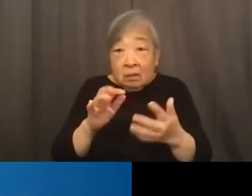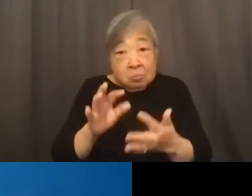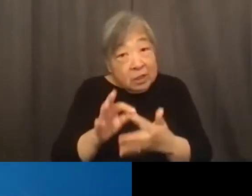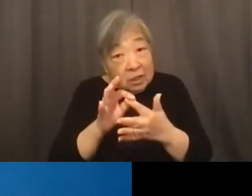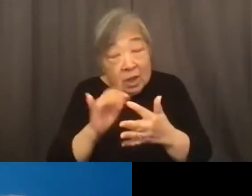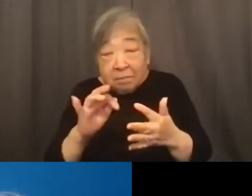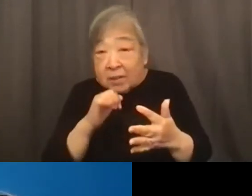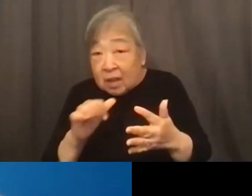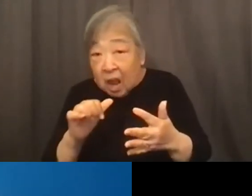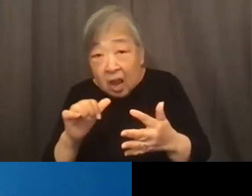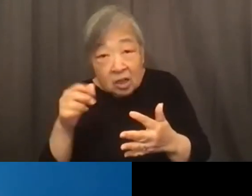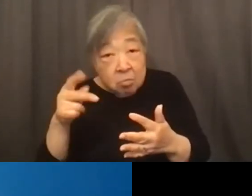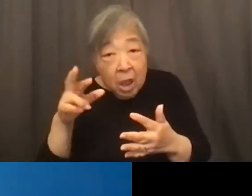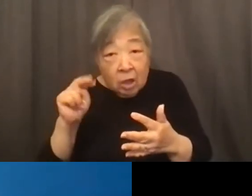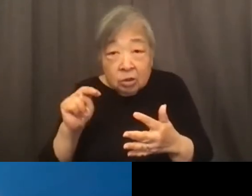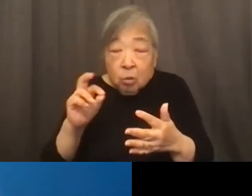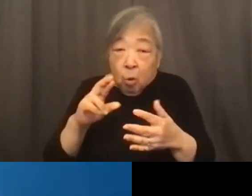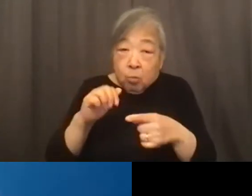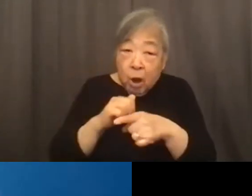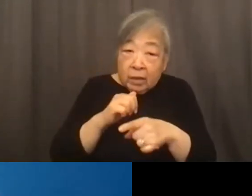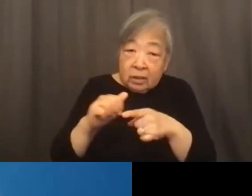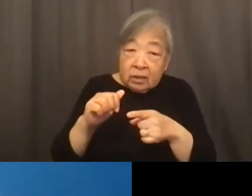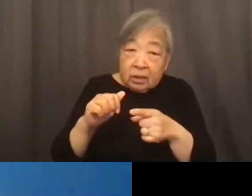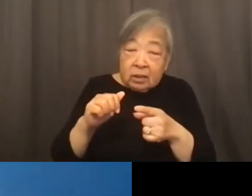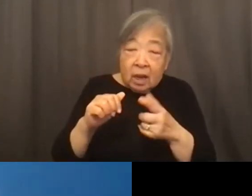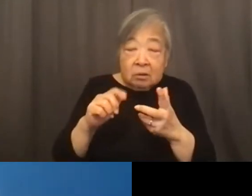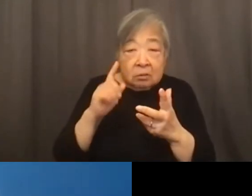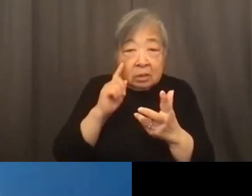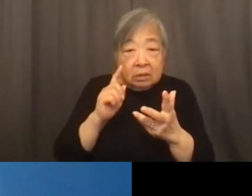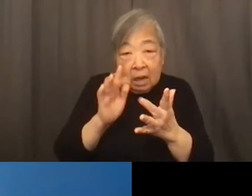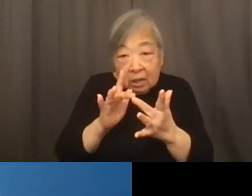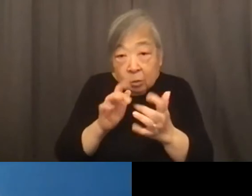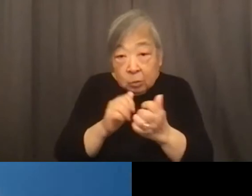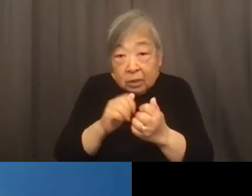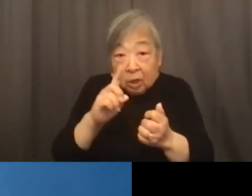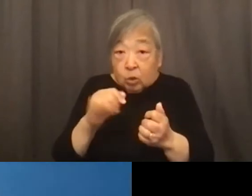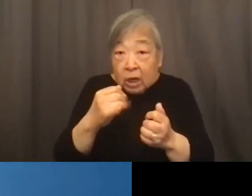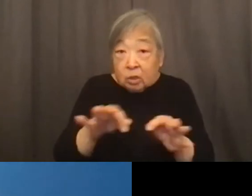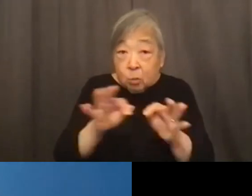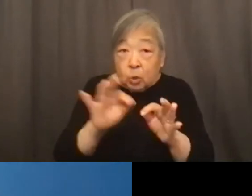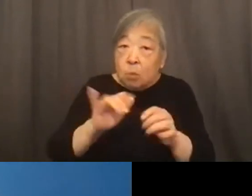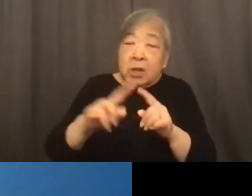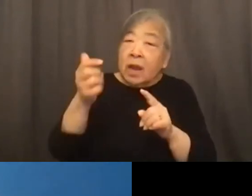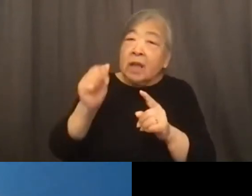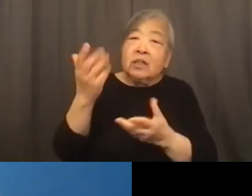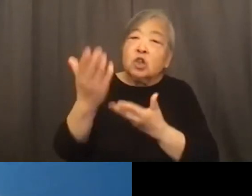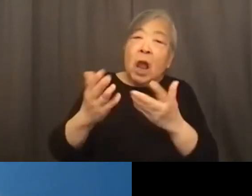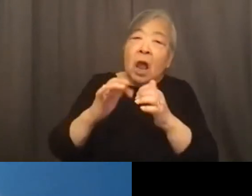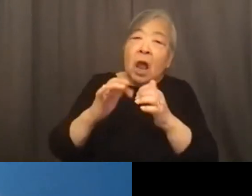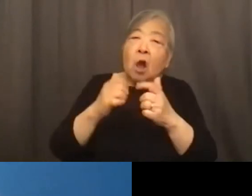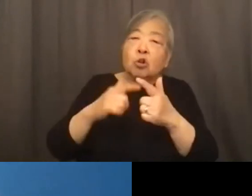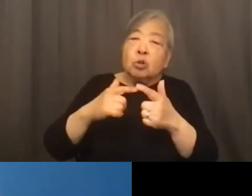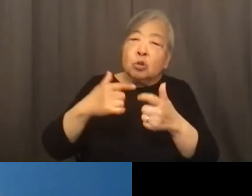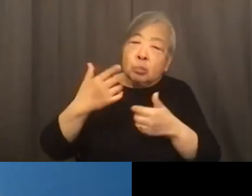the DOJ and I know Sheena said that definitely getting in contact with them is important also but any suggestions on how to best move those forward